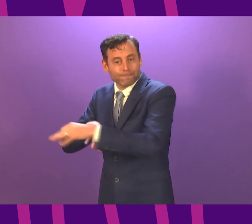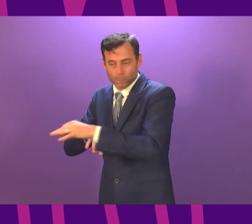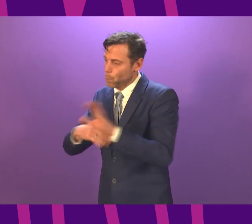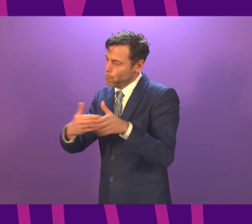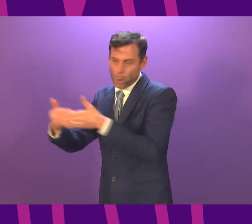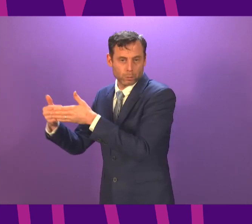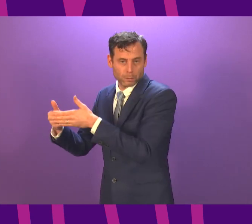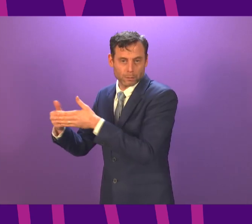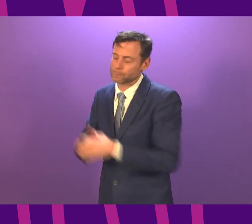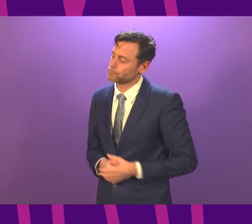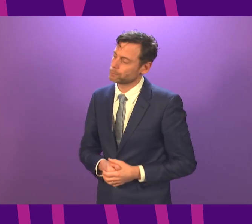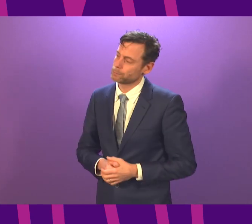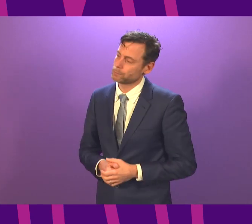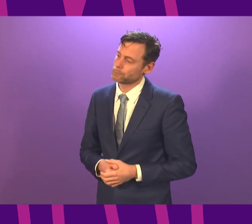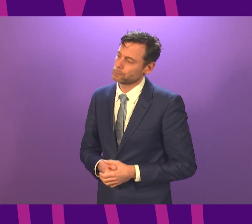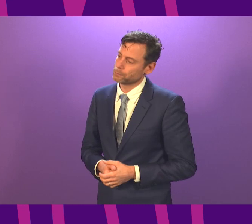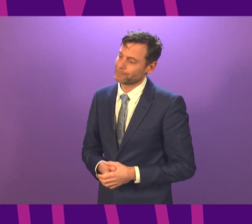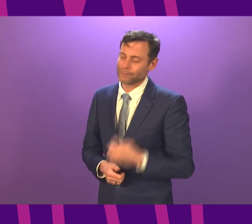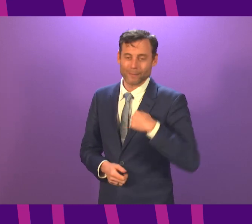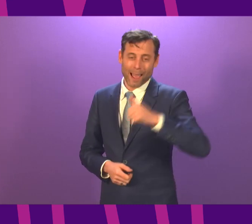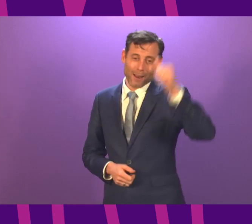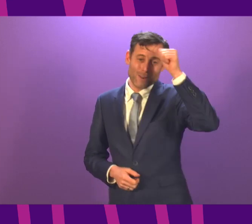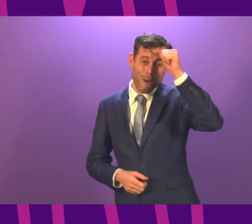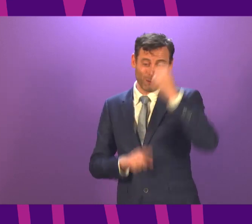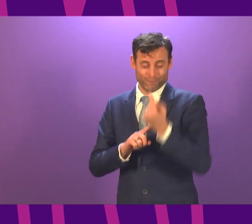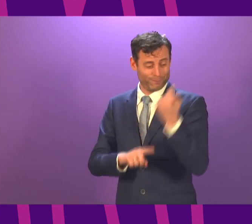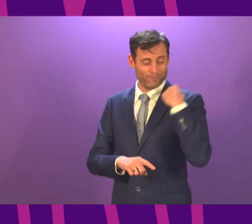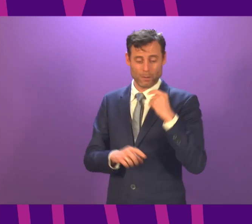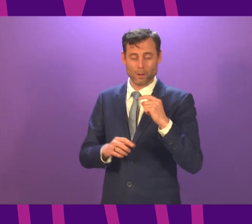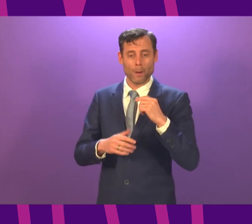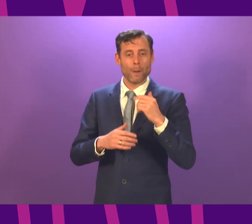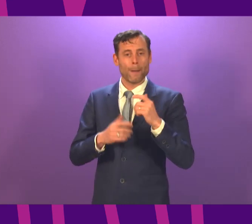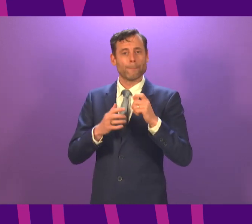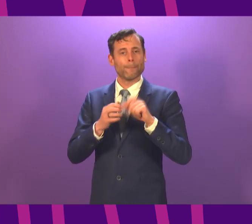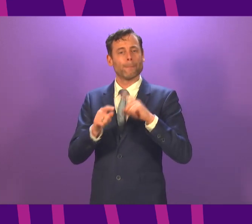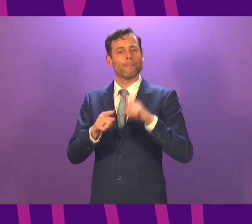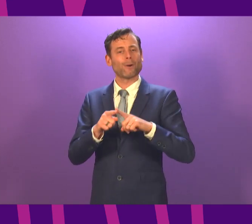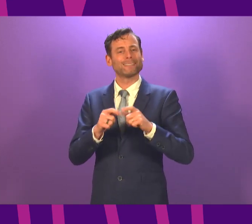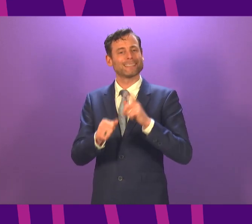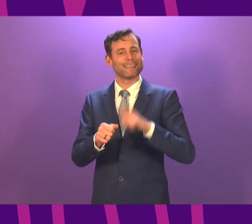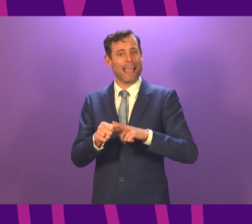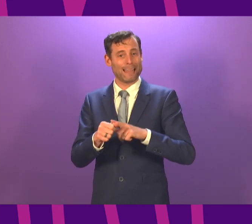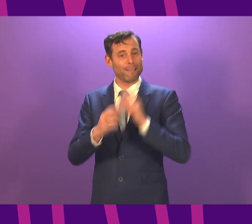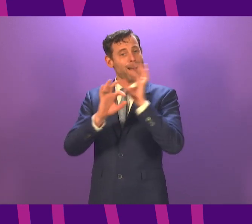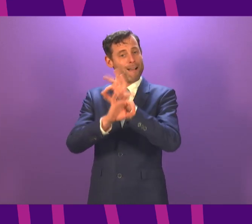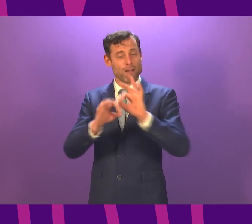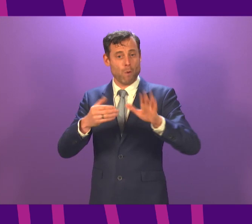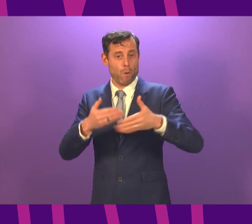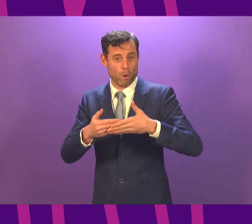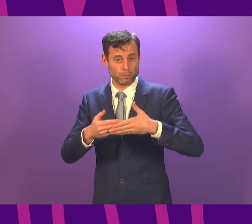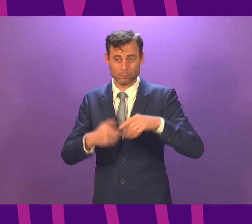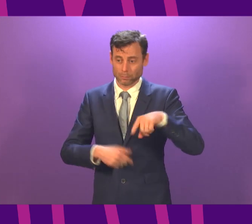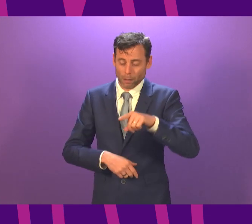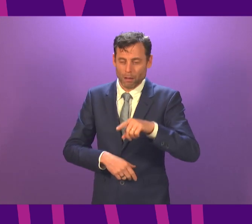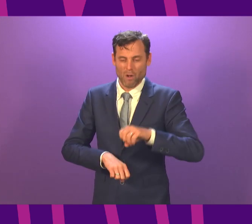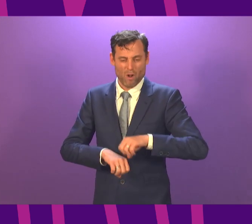businesses have already been hit by the restrictions which were put in place on Boxing Day, and of course I know that the vast majority of businesses have taken their